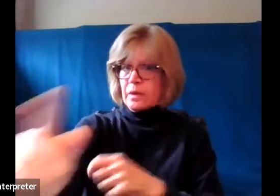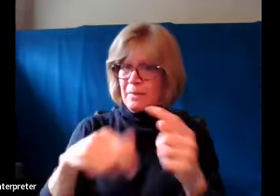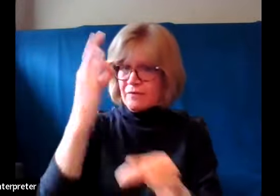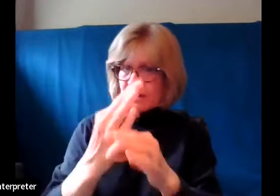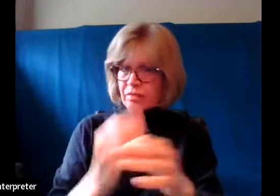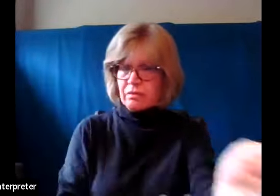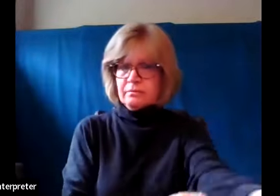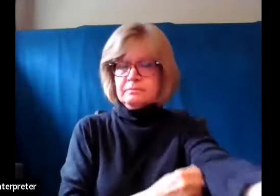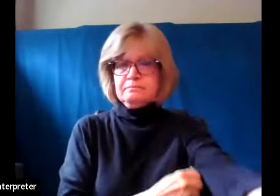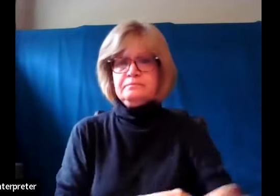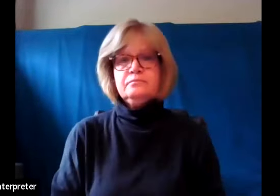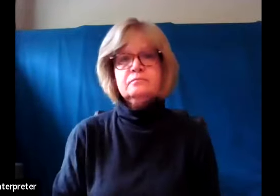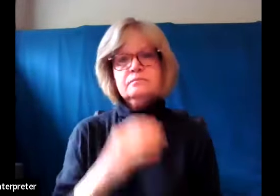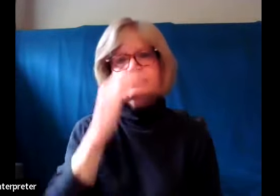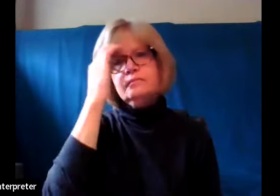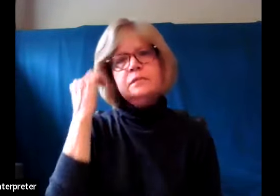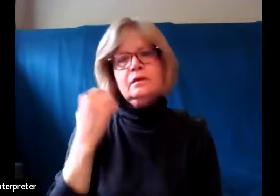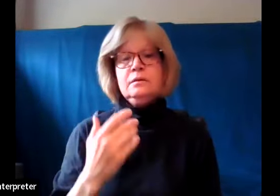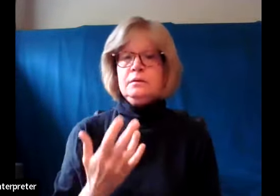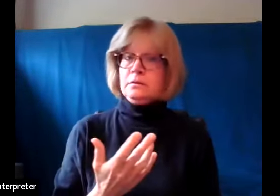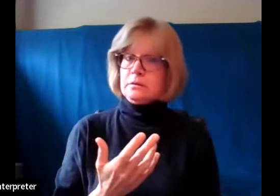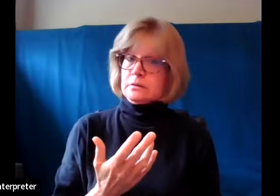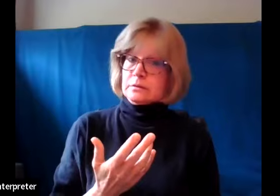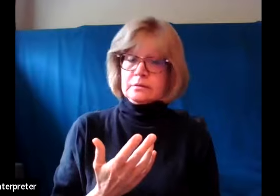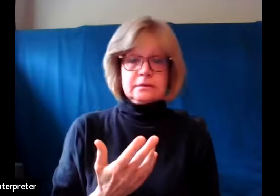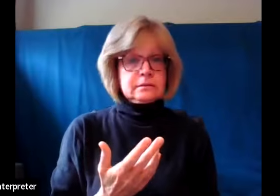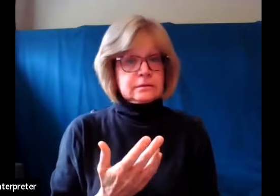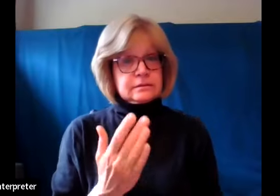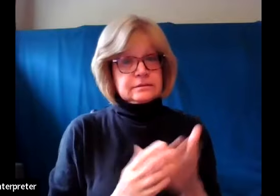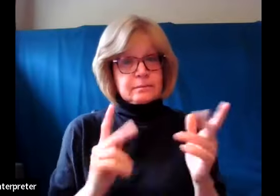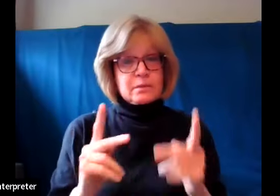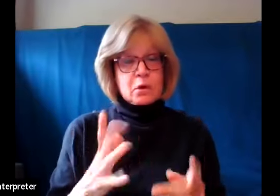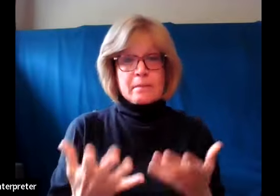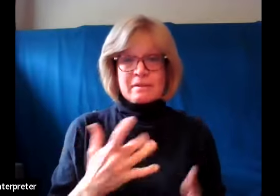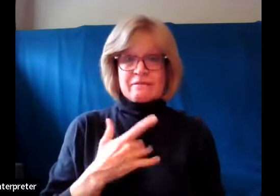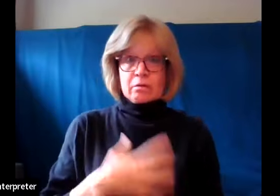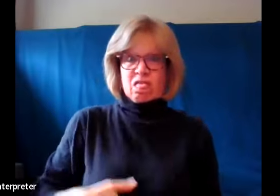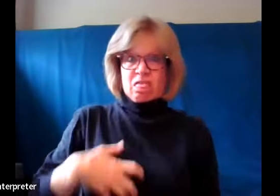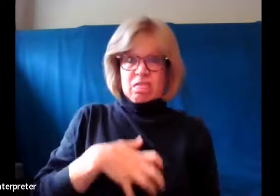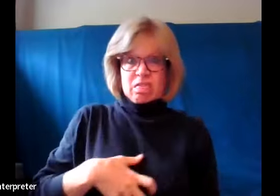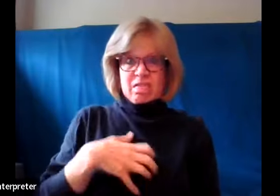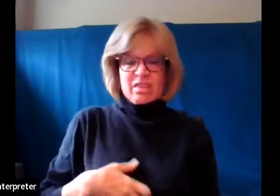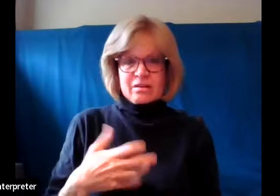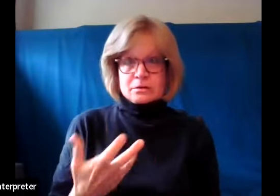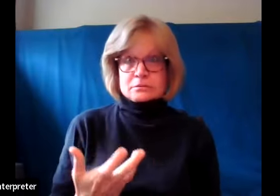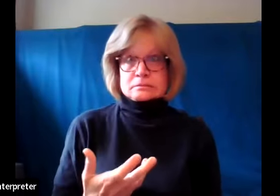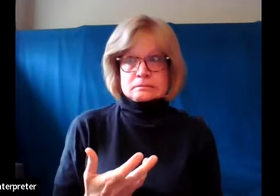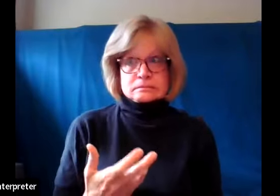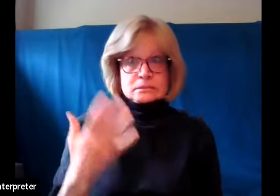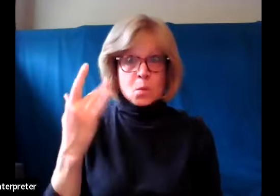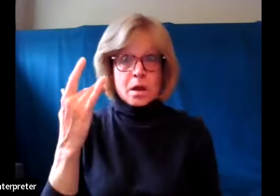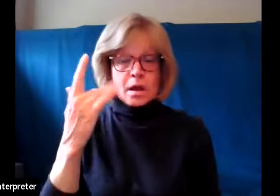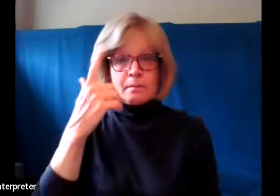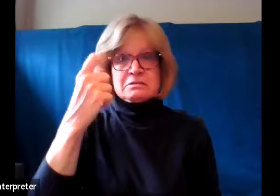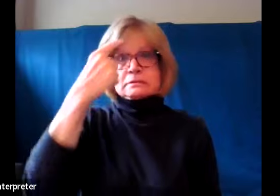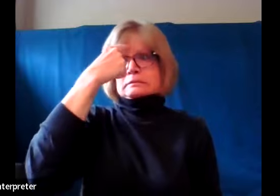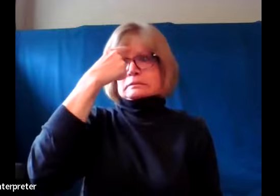I think some of us may be a little queasy at times because this image comes up in